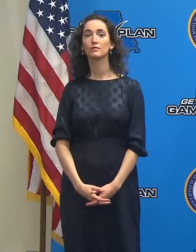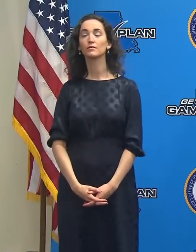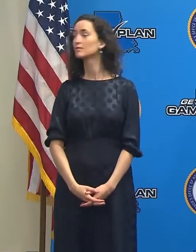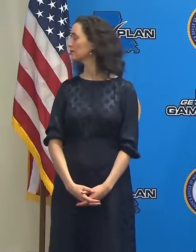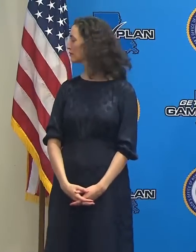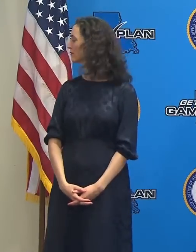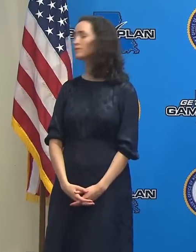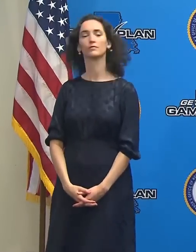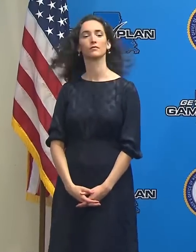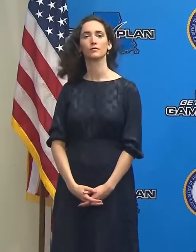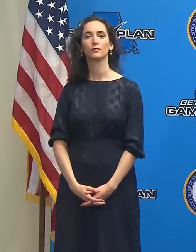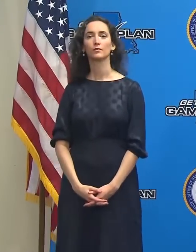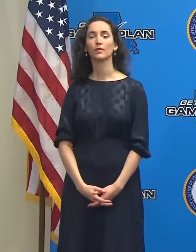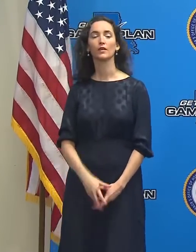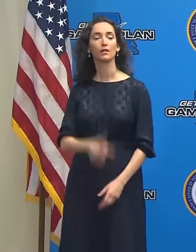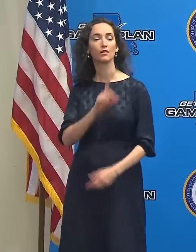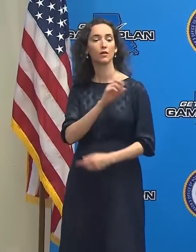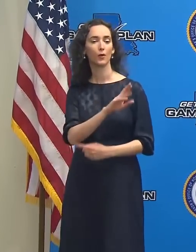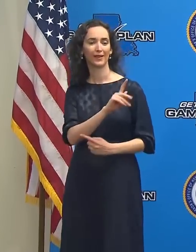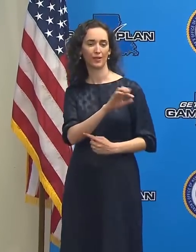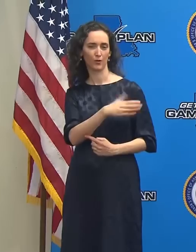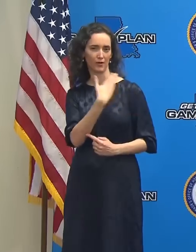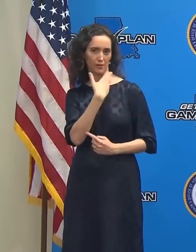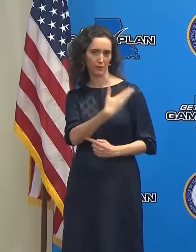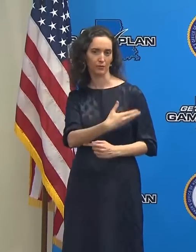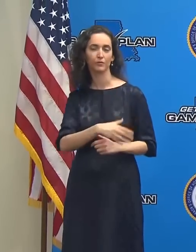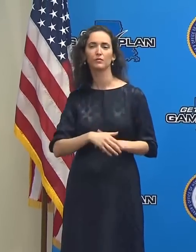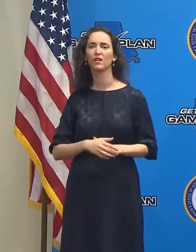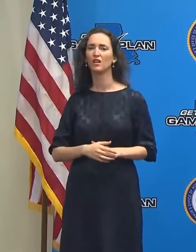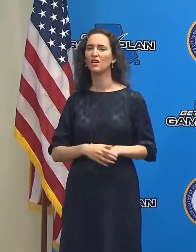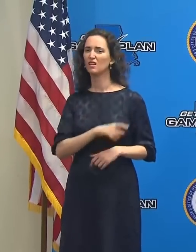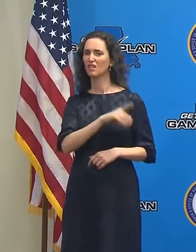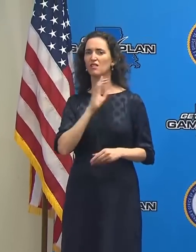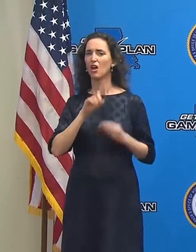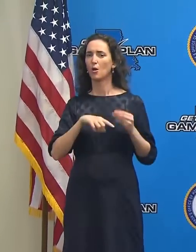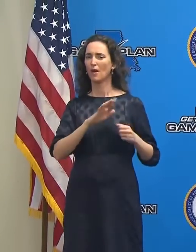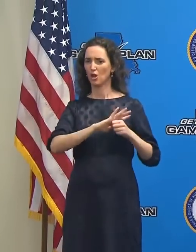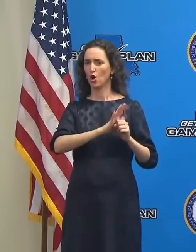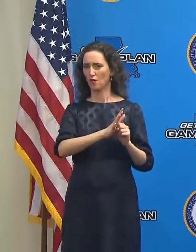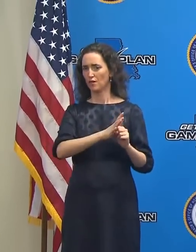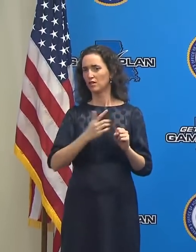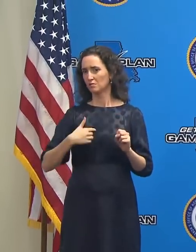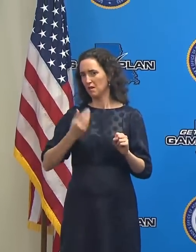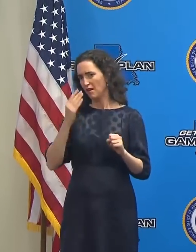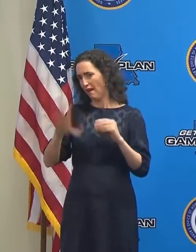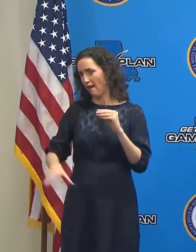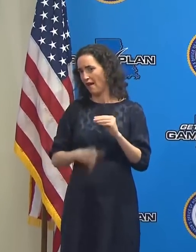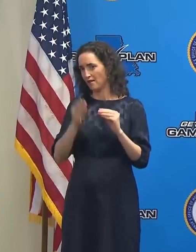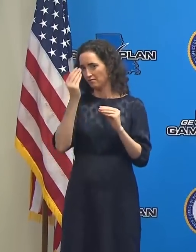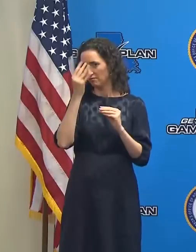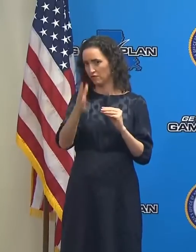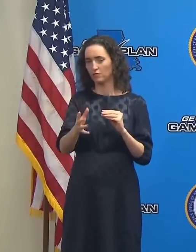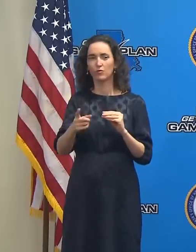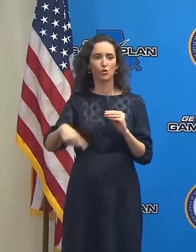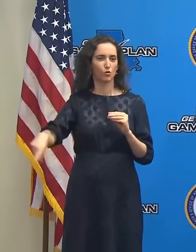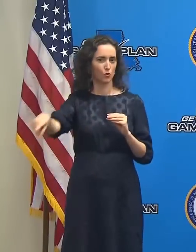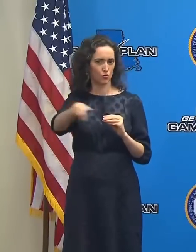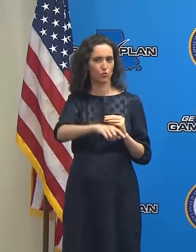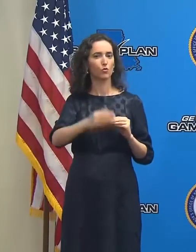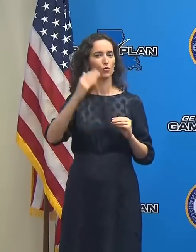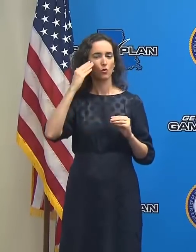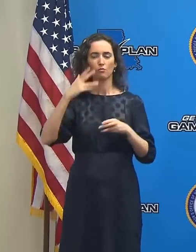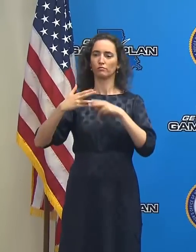Thank you, Dr. Canter. While we're talking about COVID, I'm going to go ahead and address the public health emergency that you all know